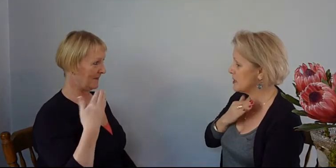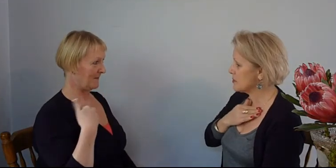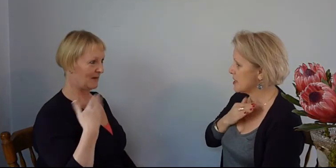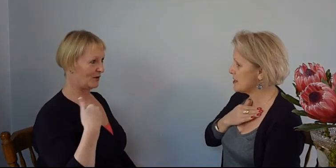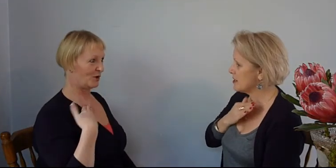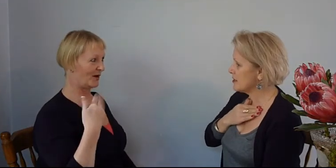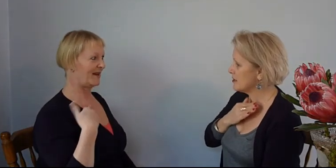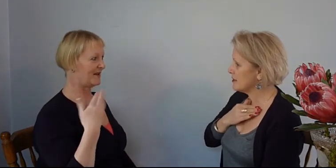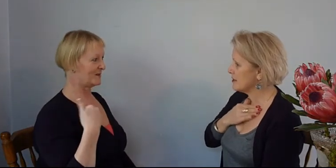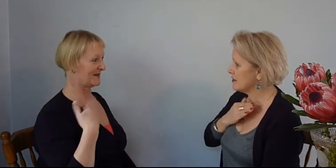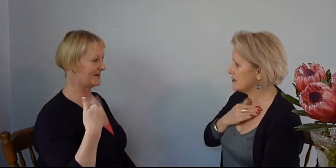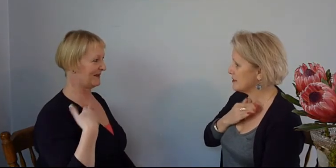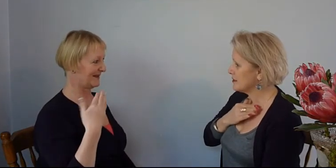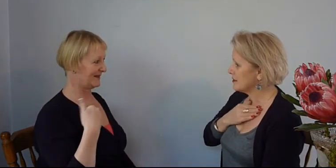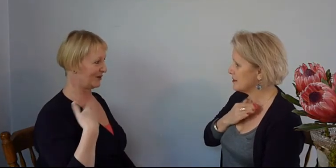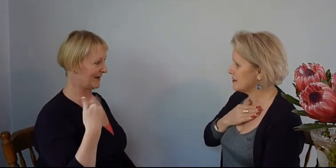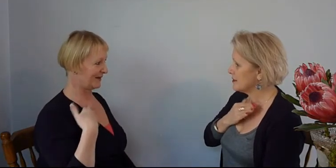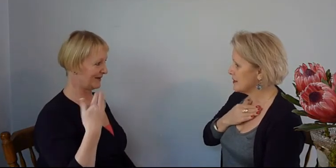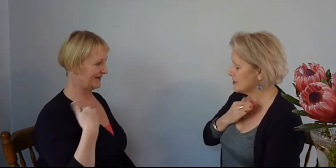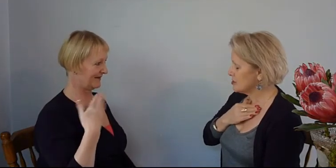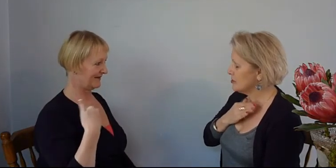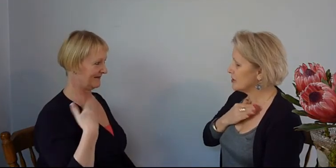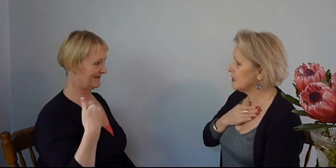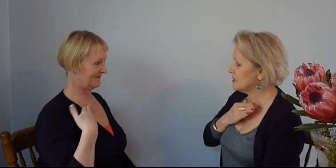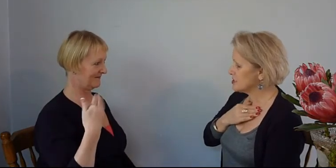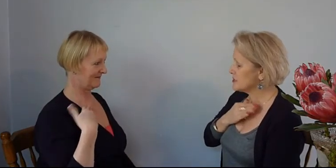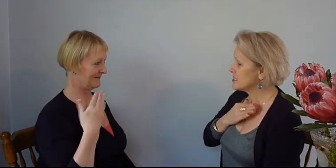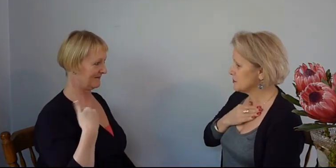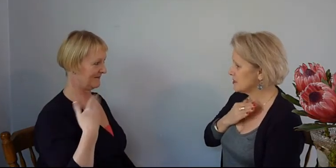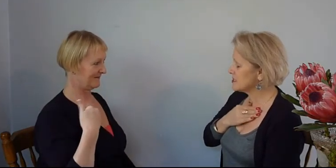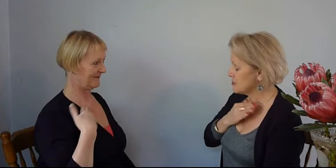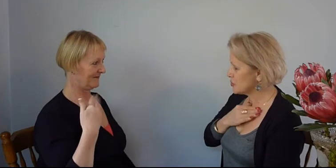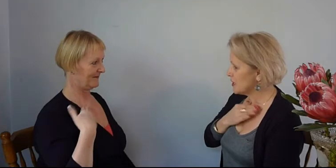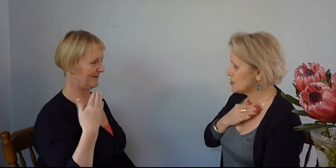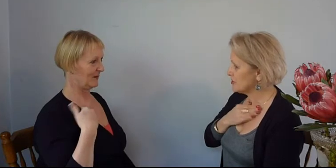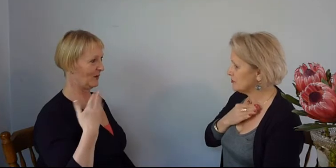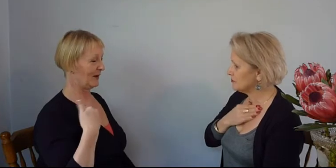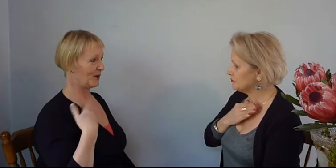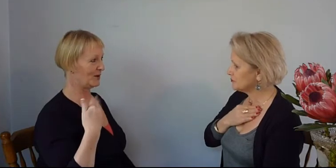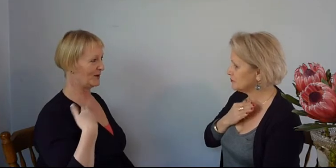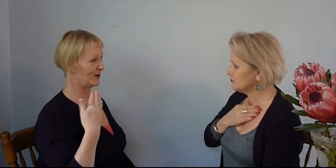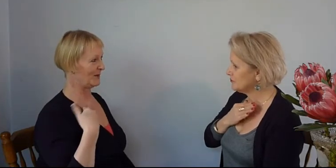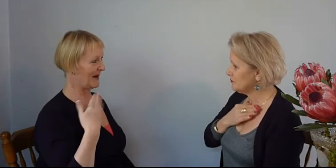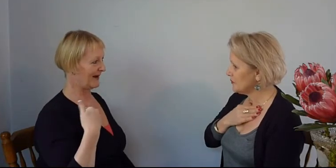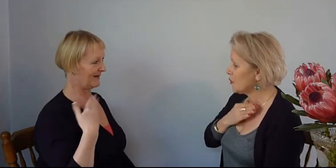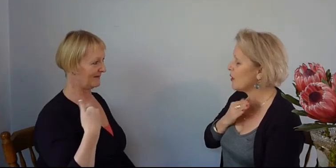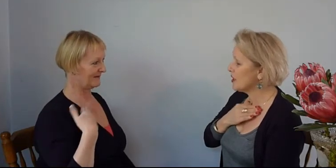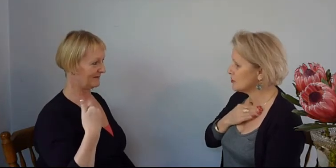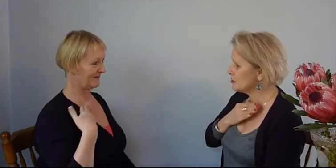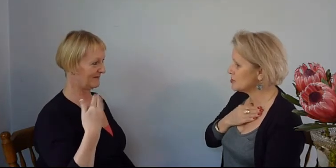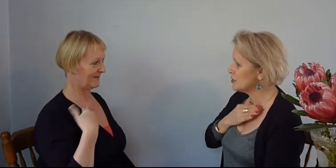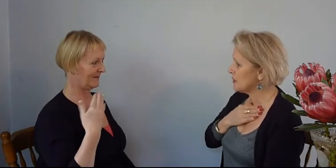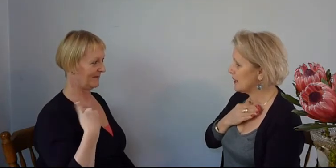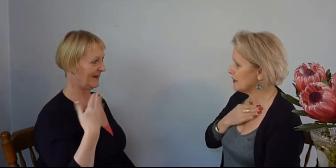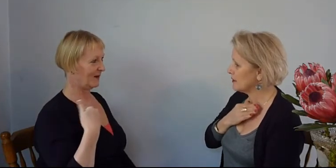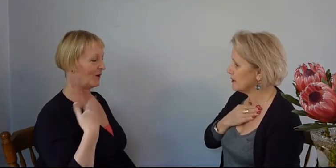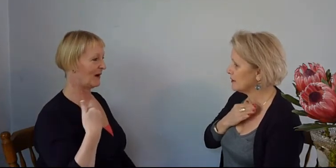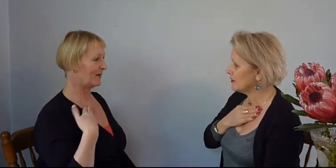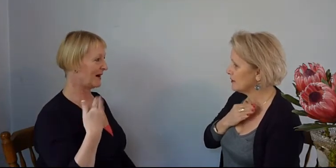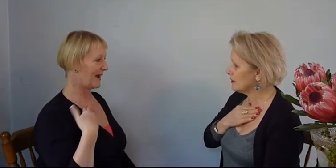To not get into a similar situation. To not get into a similar situation. Where I couldn't turn back. Where I couldn't turn back. No wonder I have